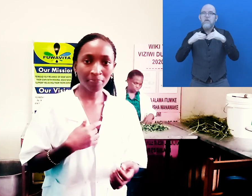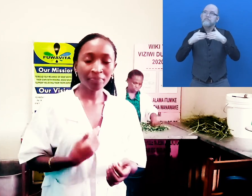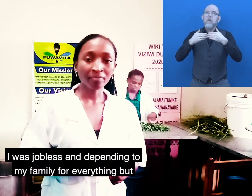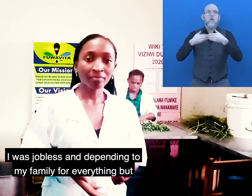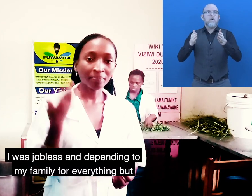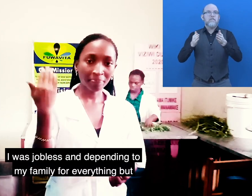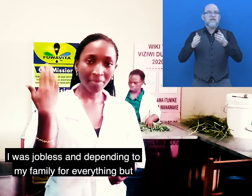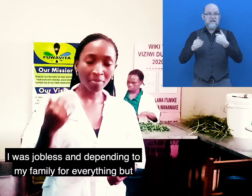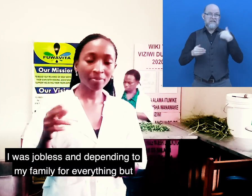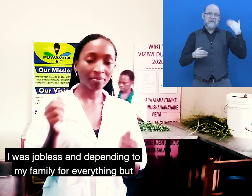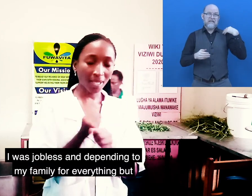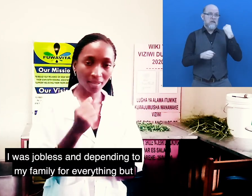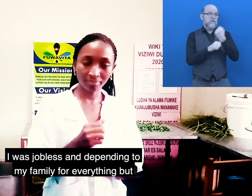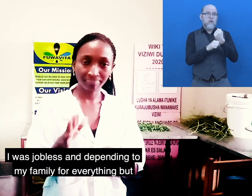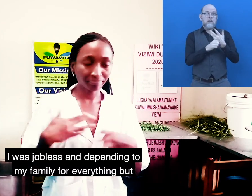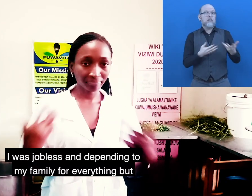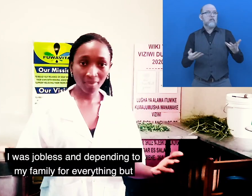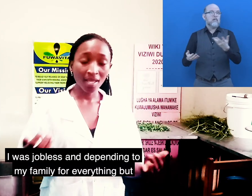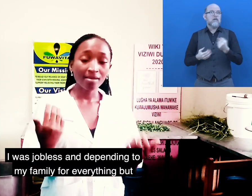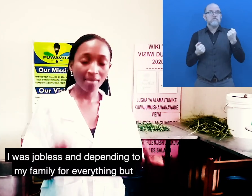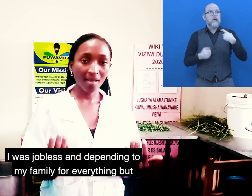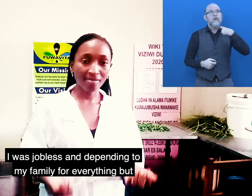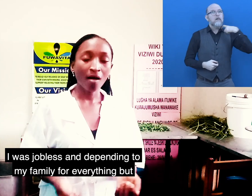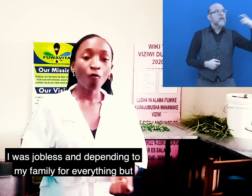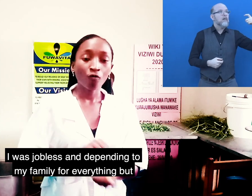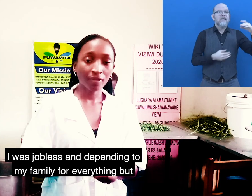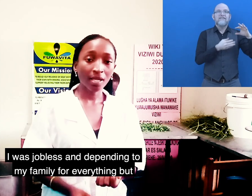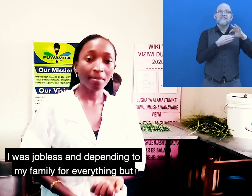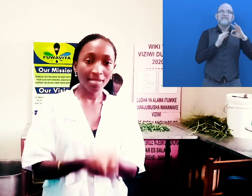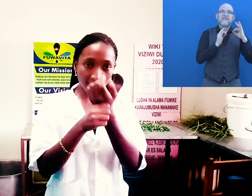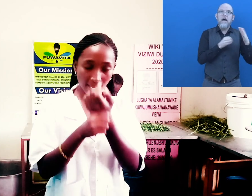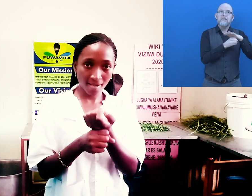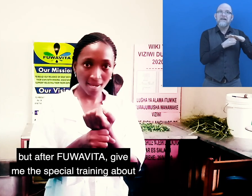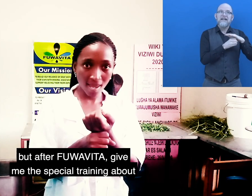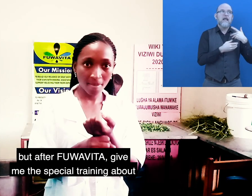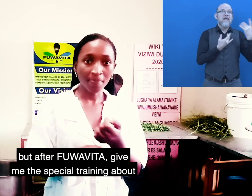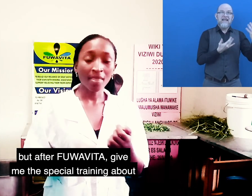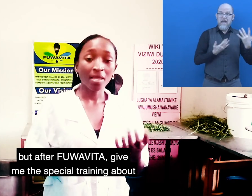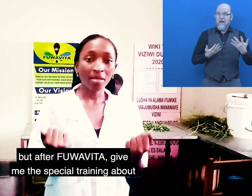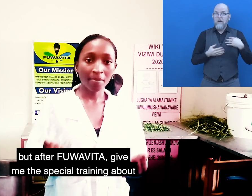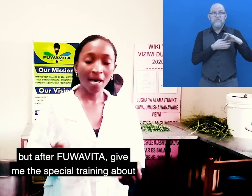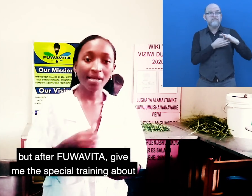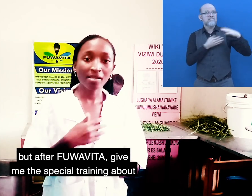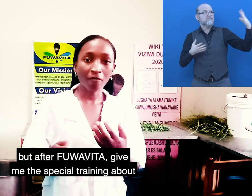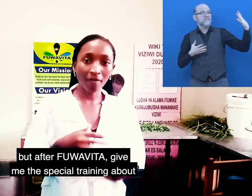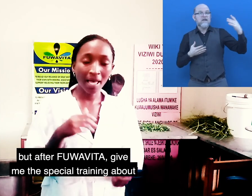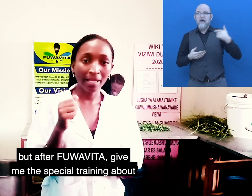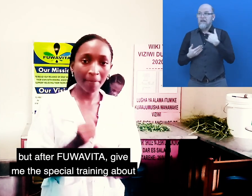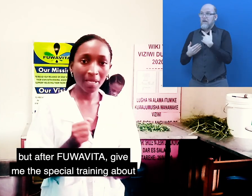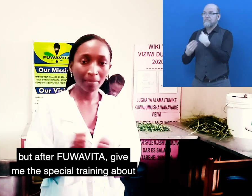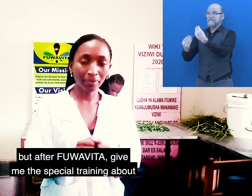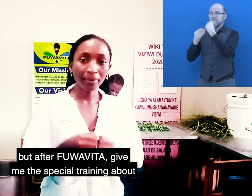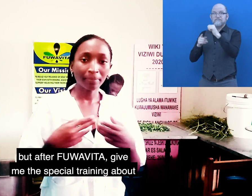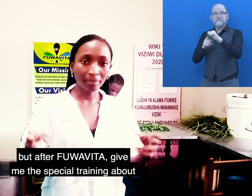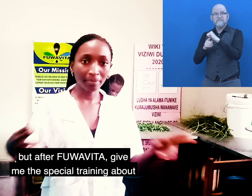I was jobless and depending to my family for everything but after Fuwa Vita gave me